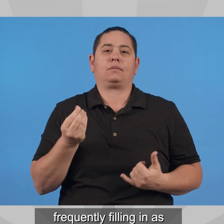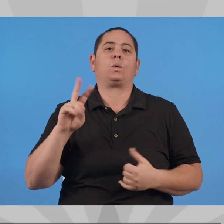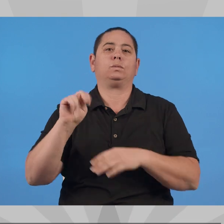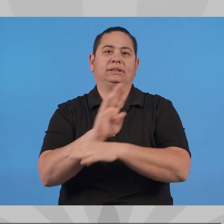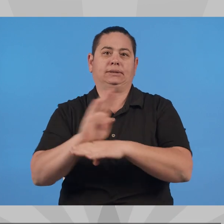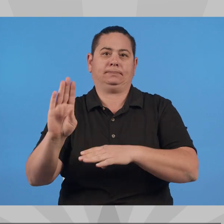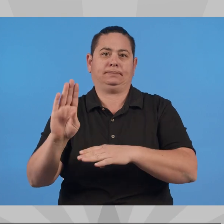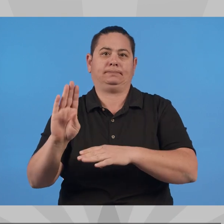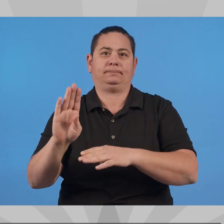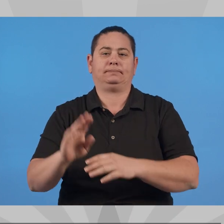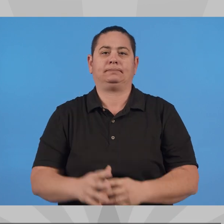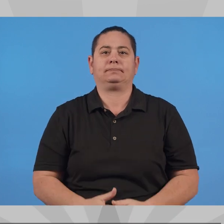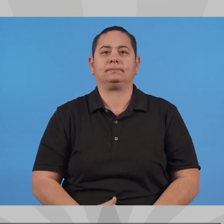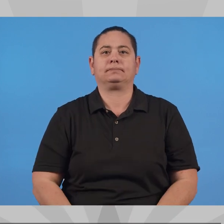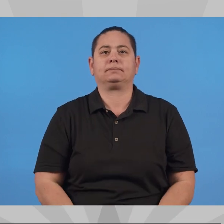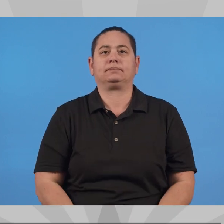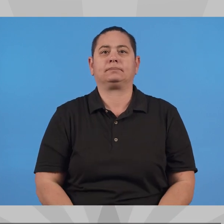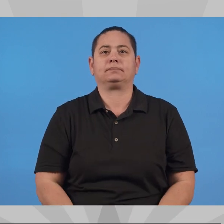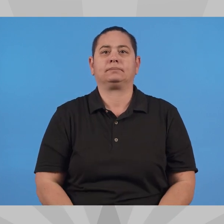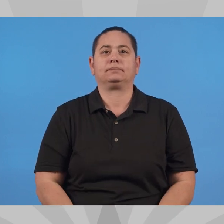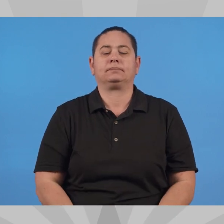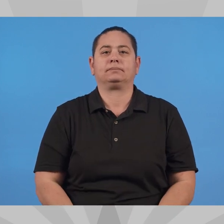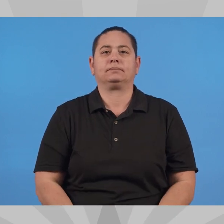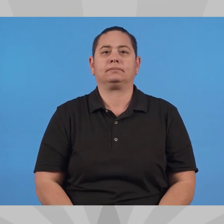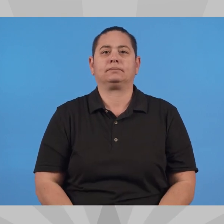I now own and operate a small business.